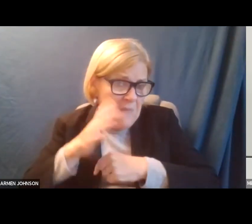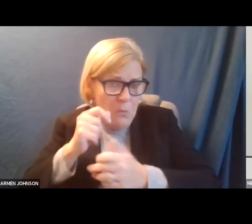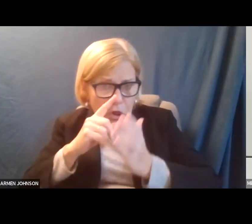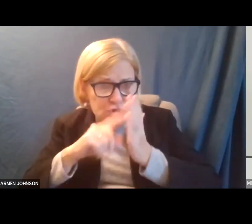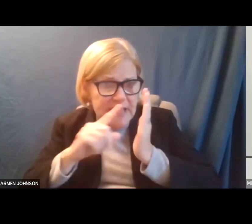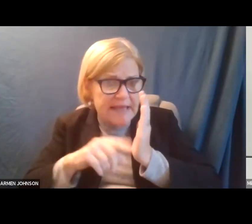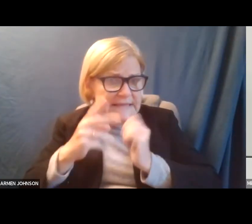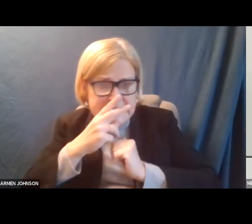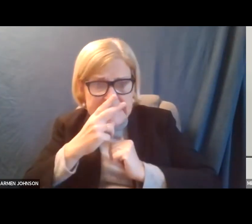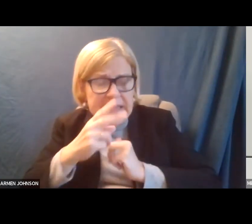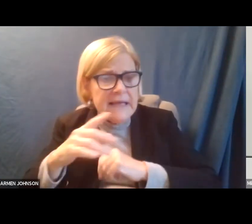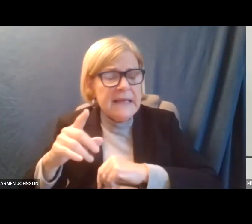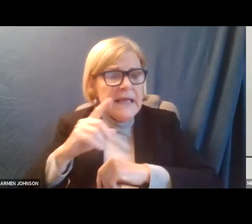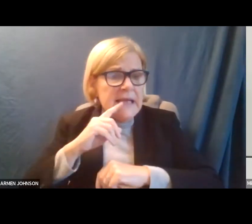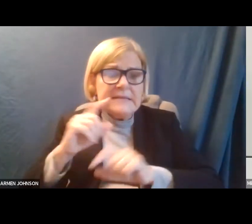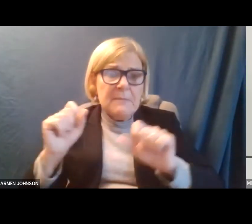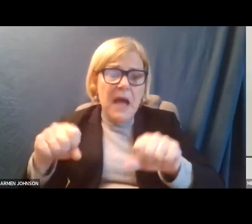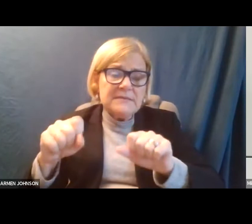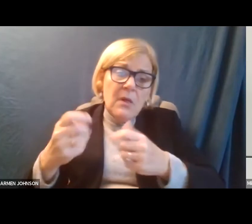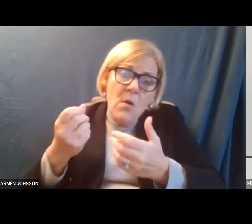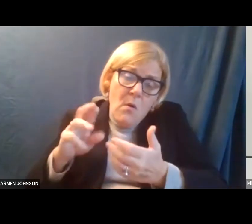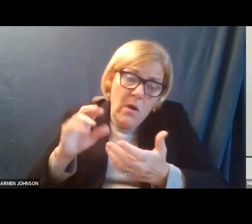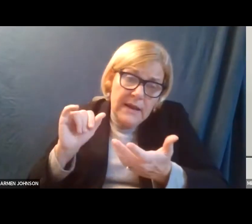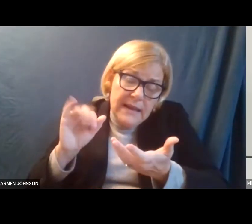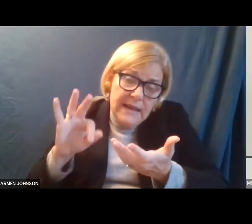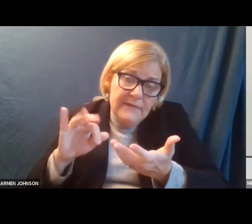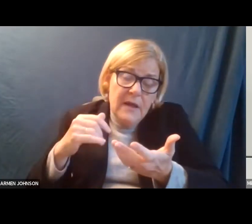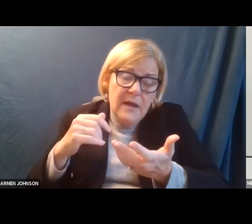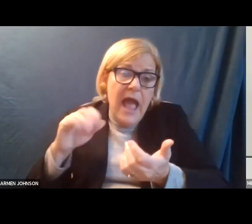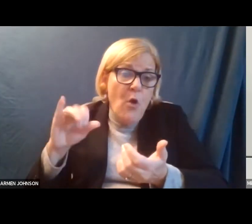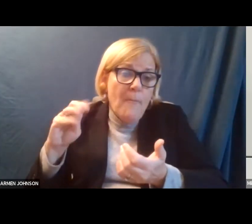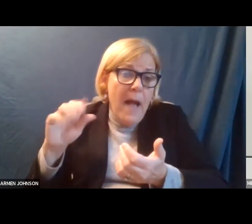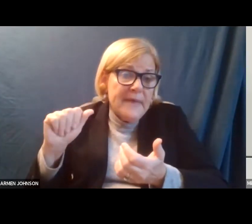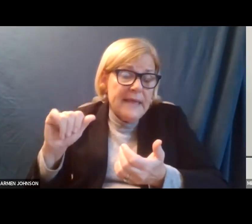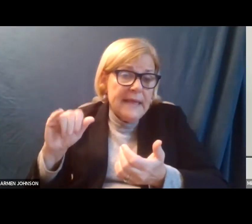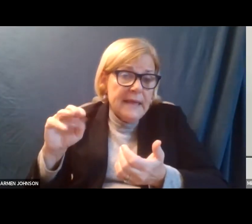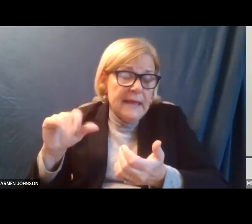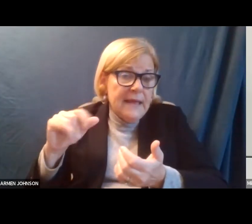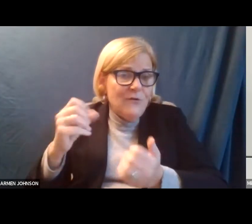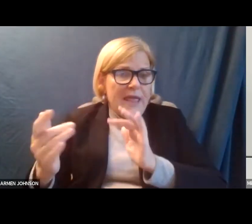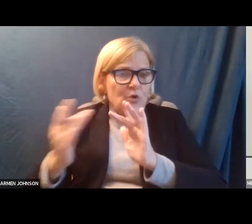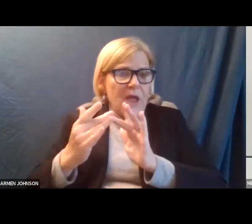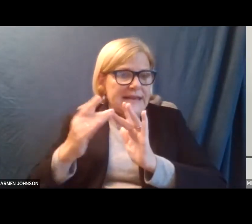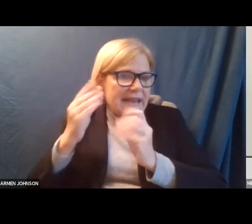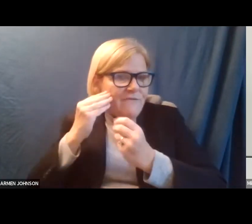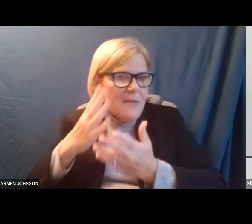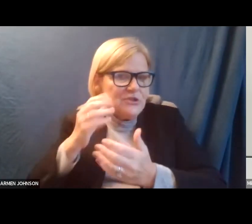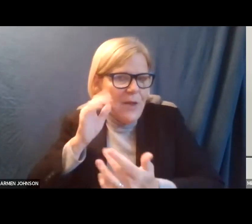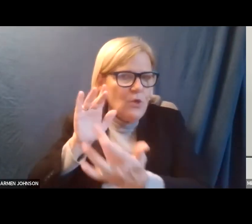look at it and see. It is quite possible or if you could, Ayabami, if you could get her contact information. I can do that.